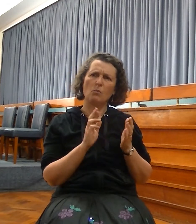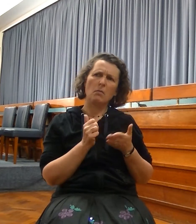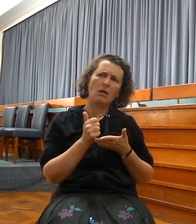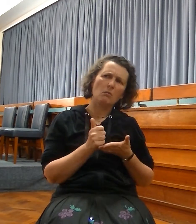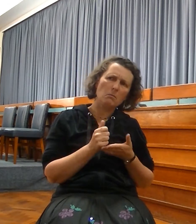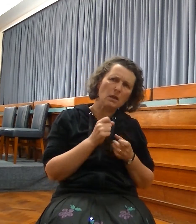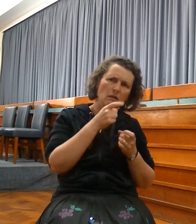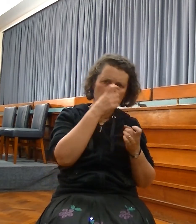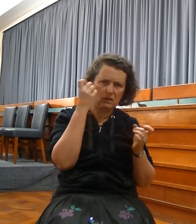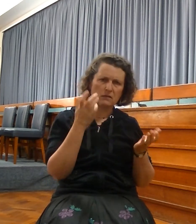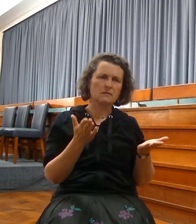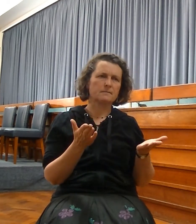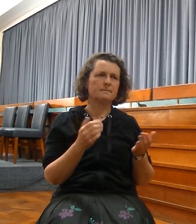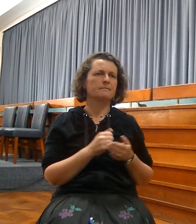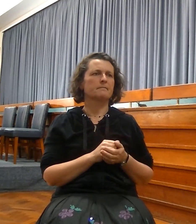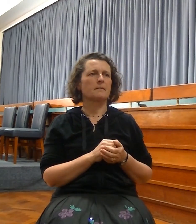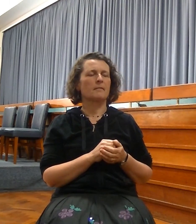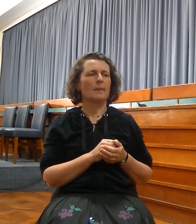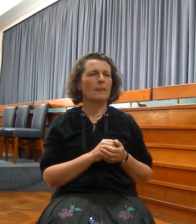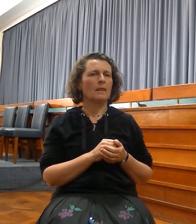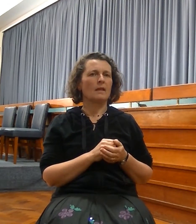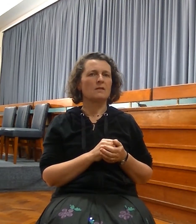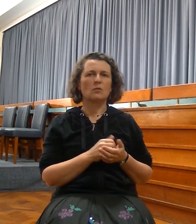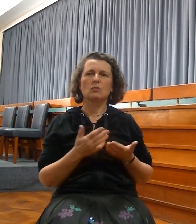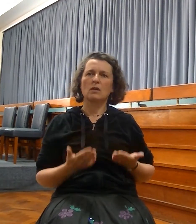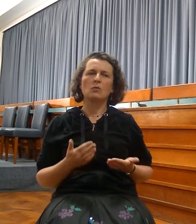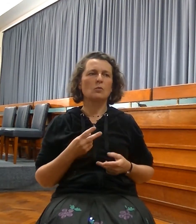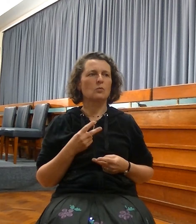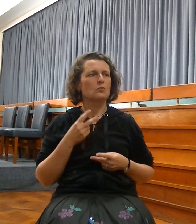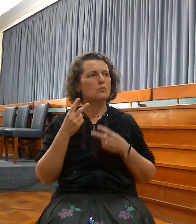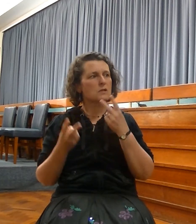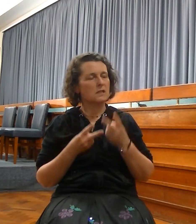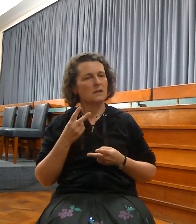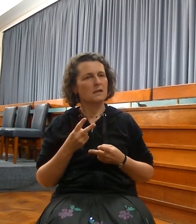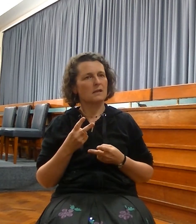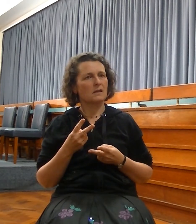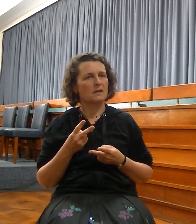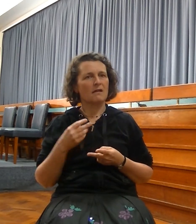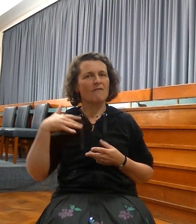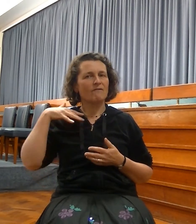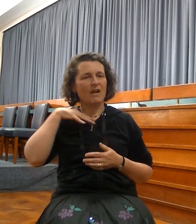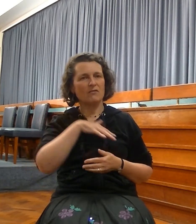in coming across. Let's close this evening singing the hymn 571.